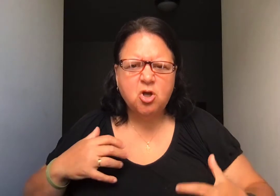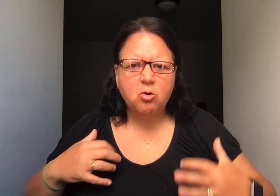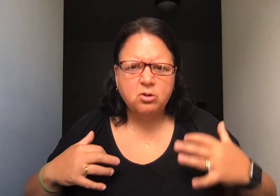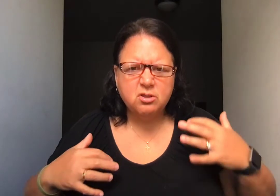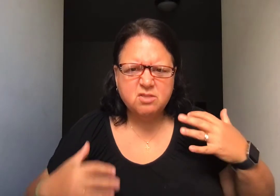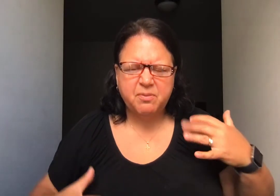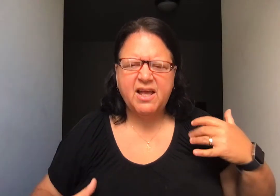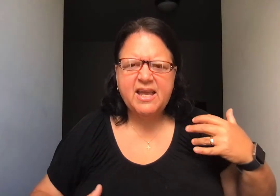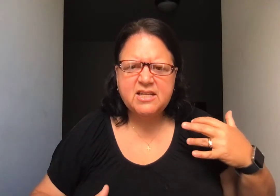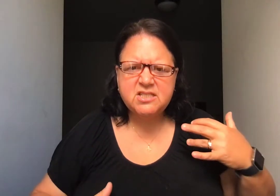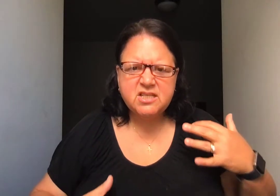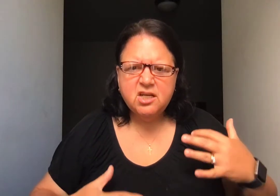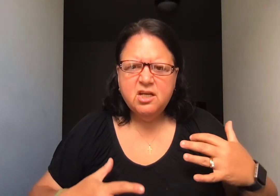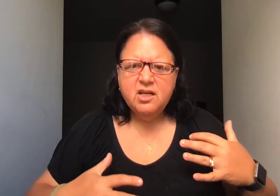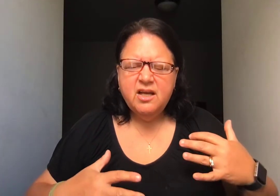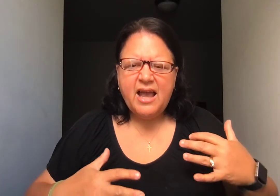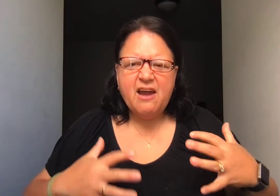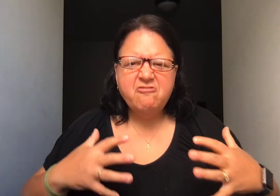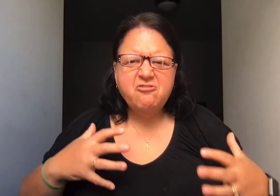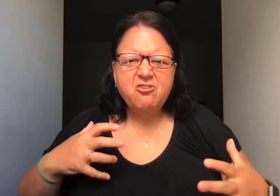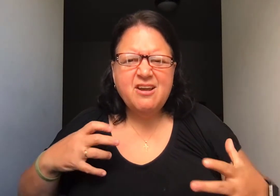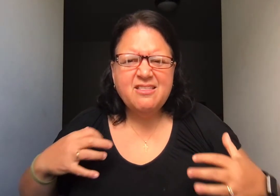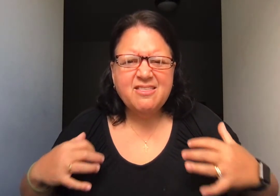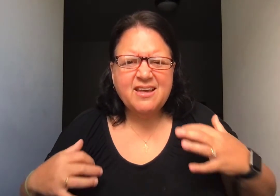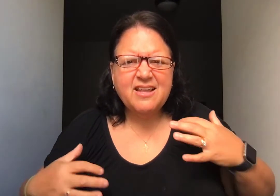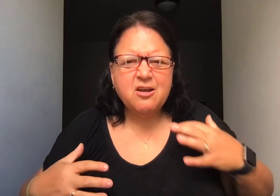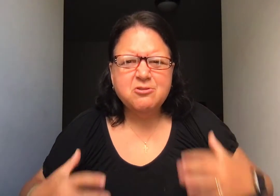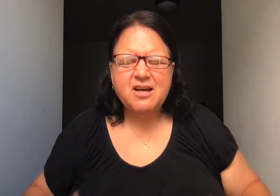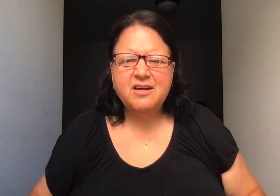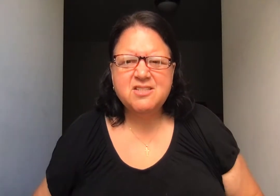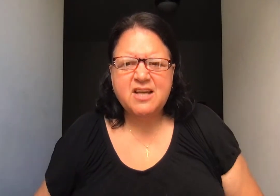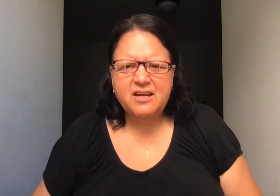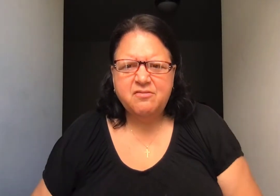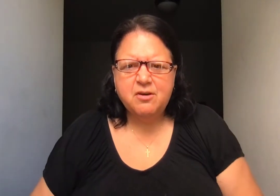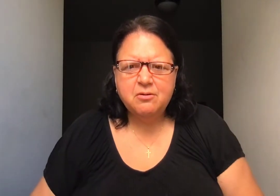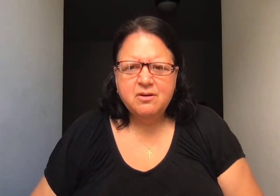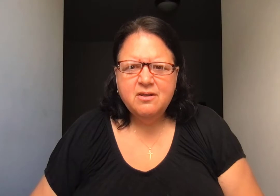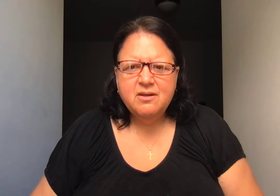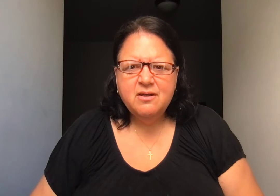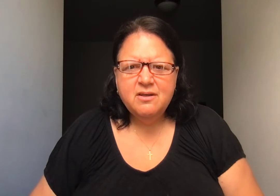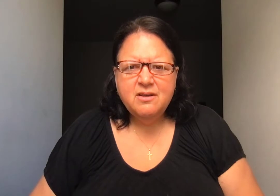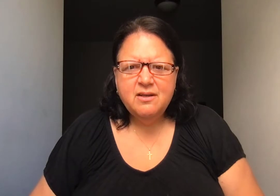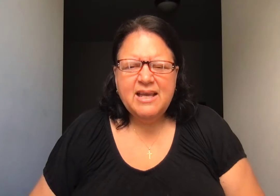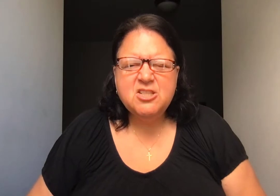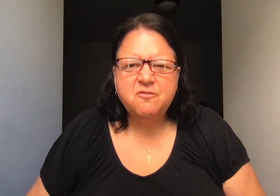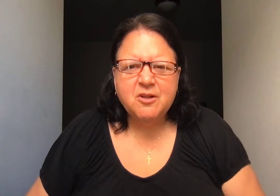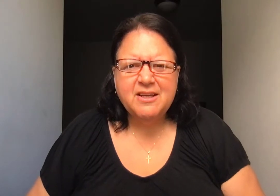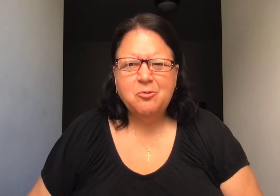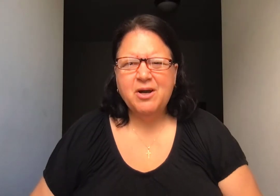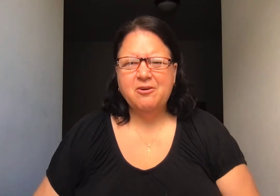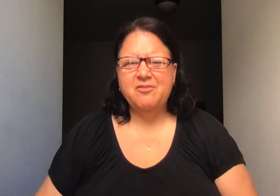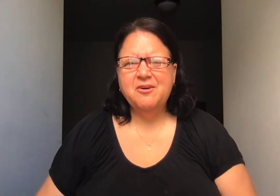goals, plans, everything that goes on inside of you. He's fully aware of you.